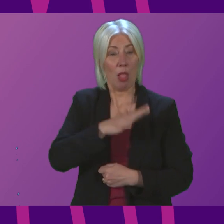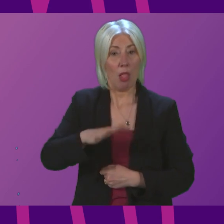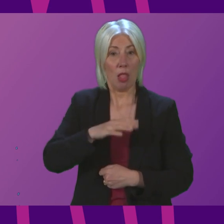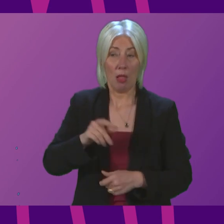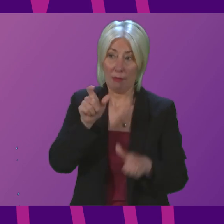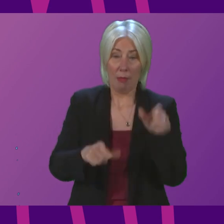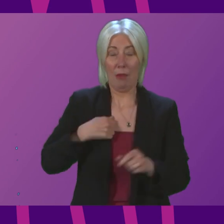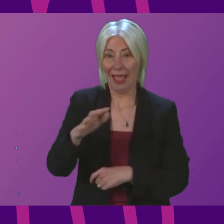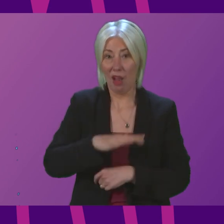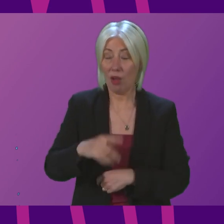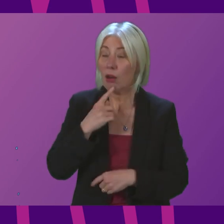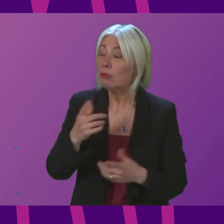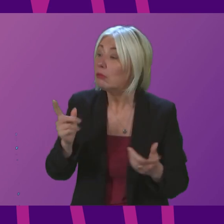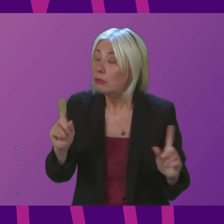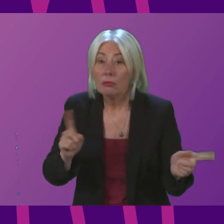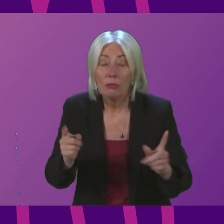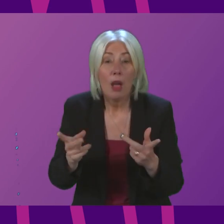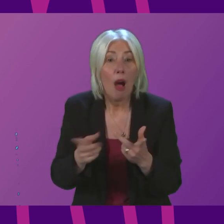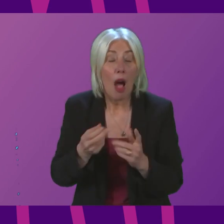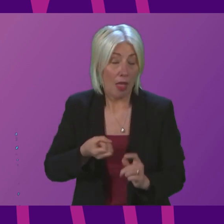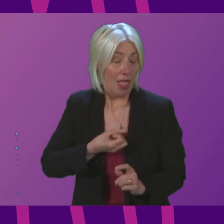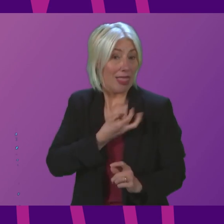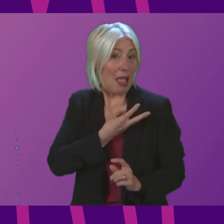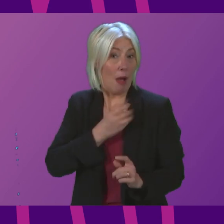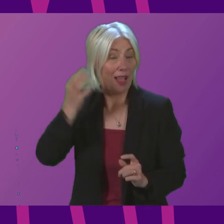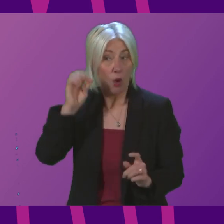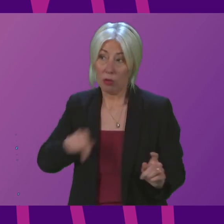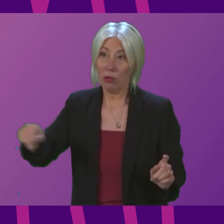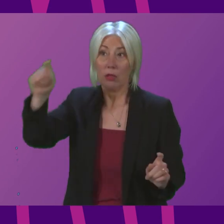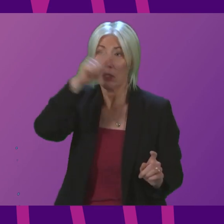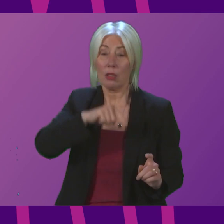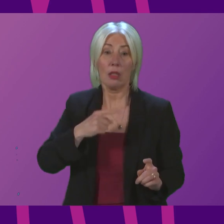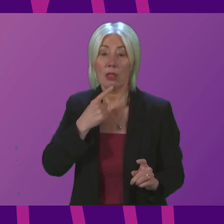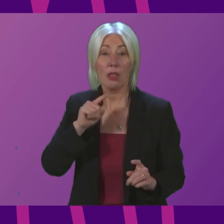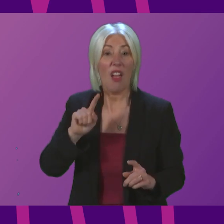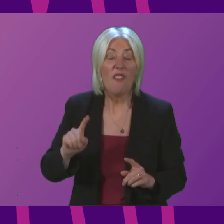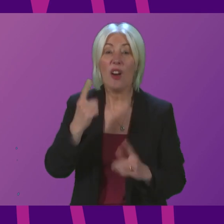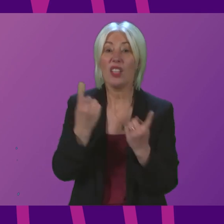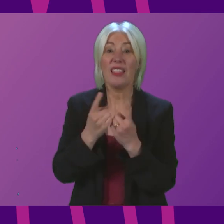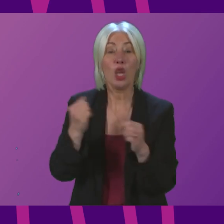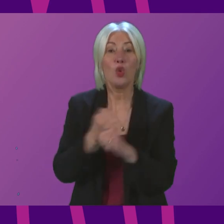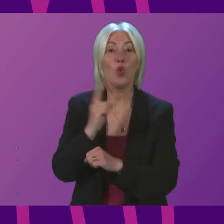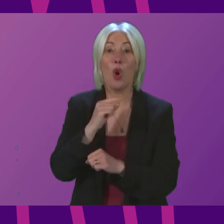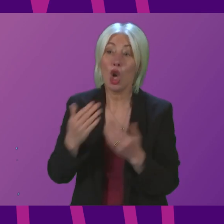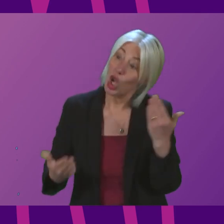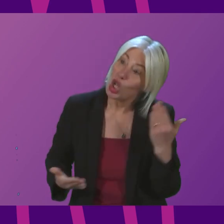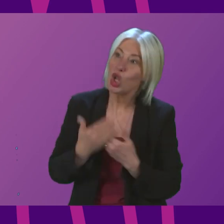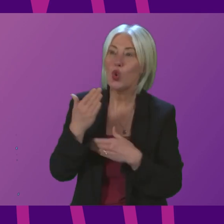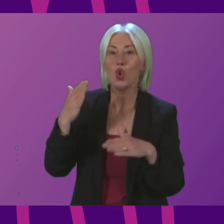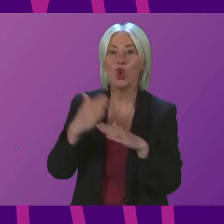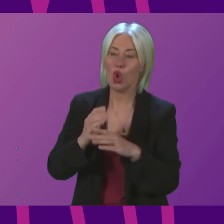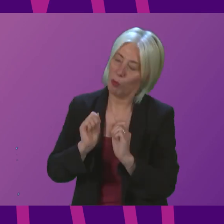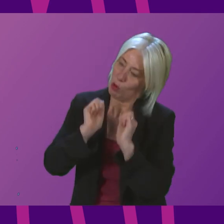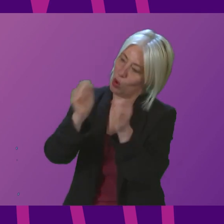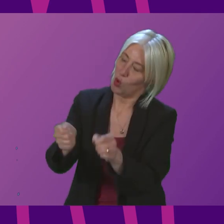And what was the actions of some Labour authorities around the country? Their first act was to give new jobs to the Tories.